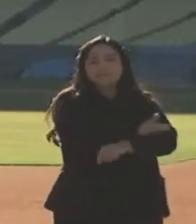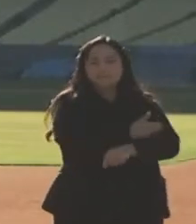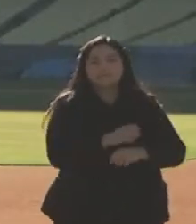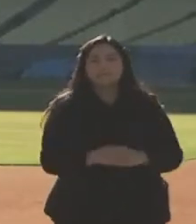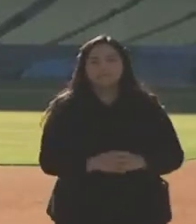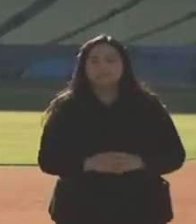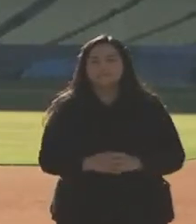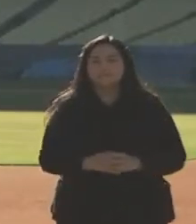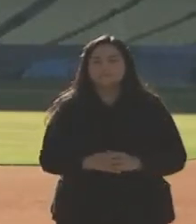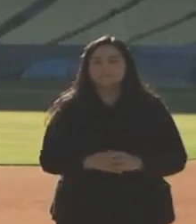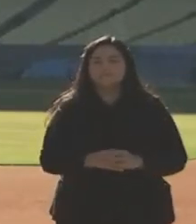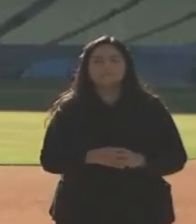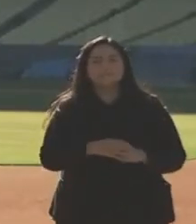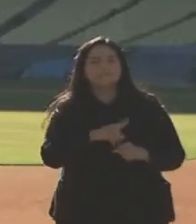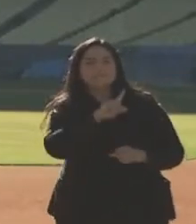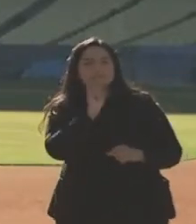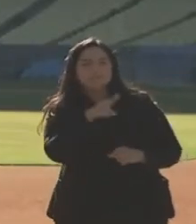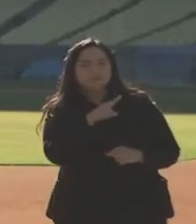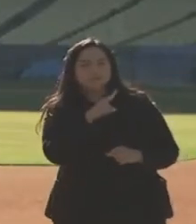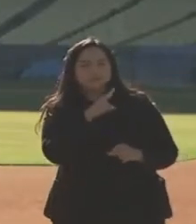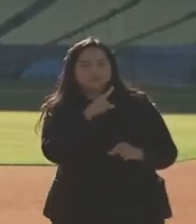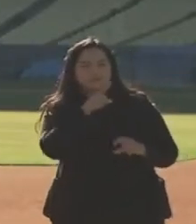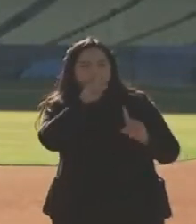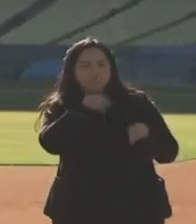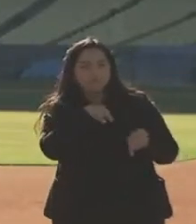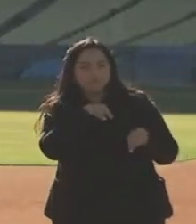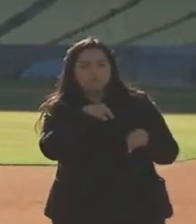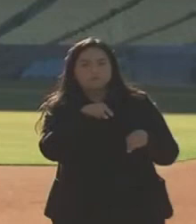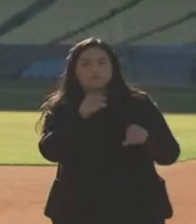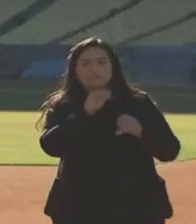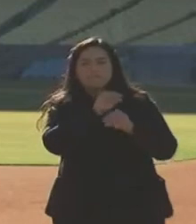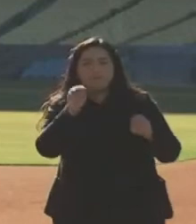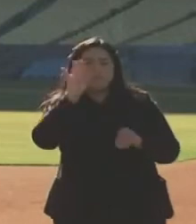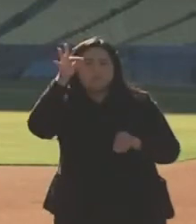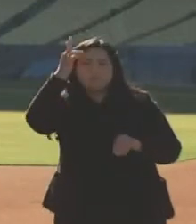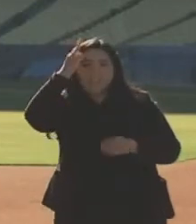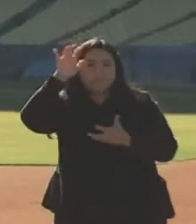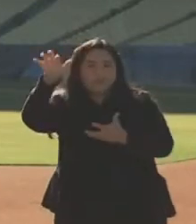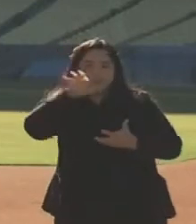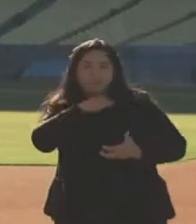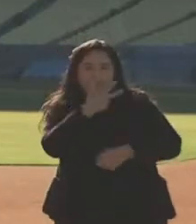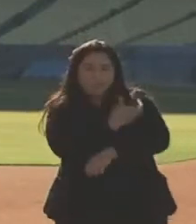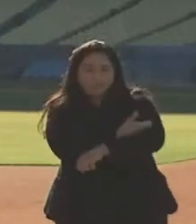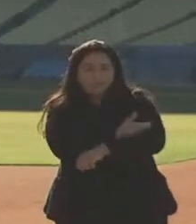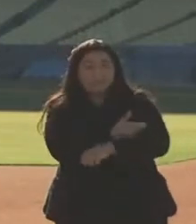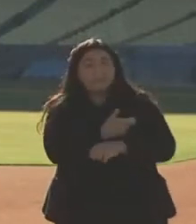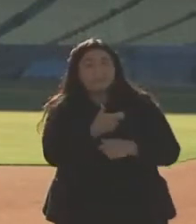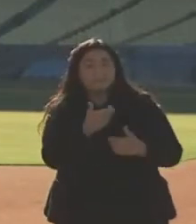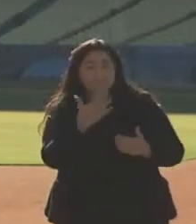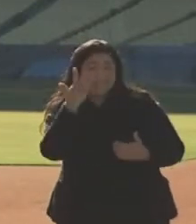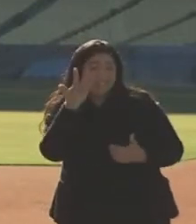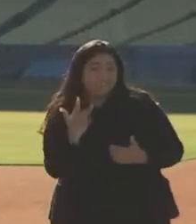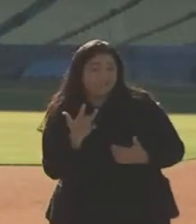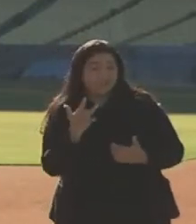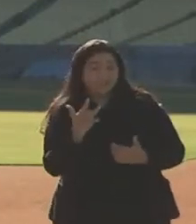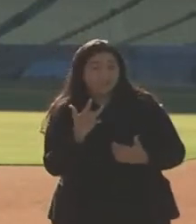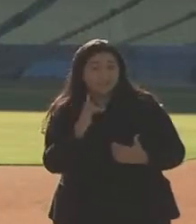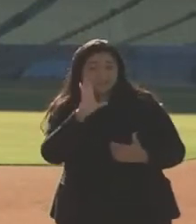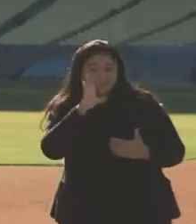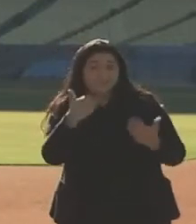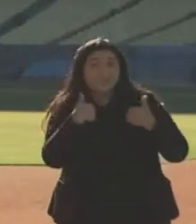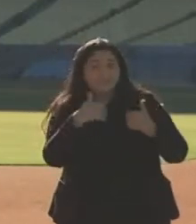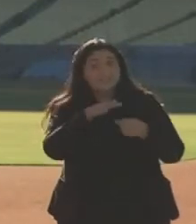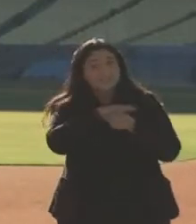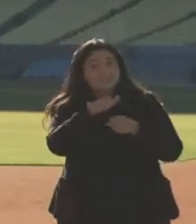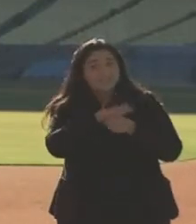Given reports that there's no federal stockpile, as expected, will California have enough doses for those who are due for their second